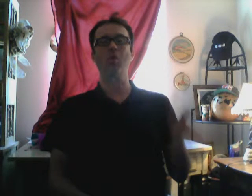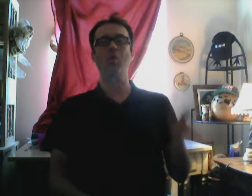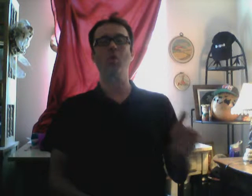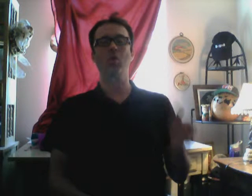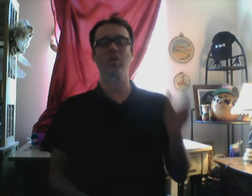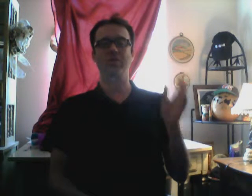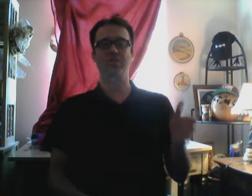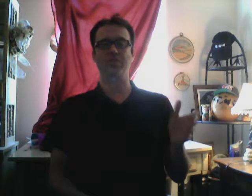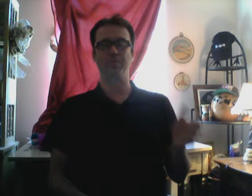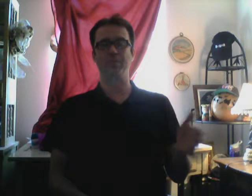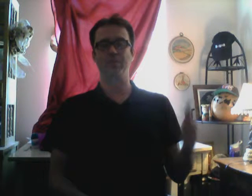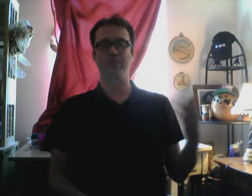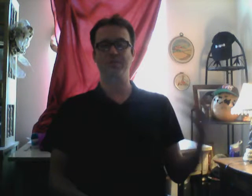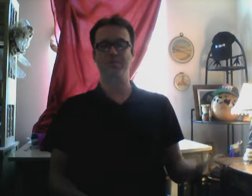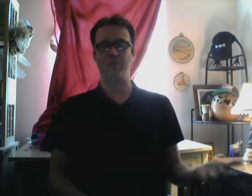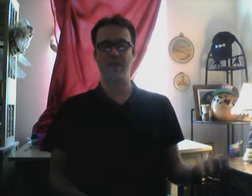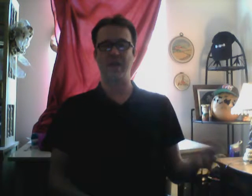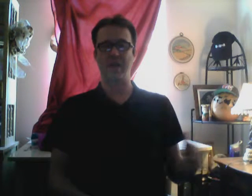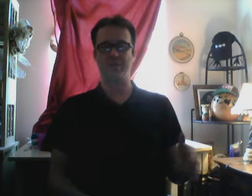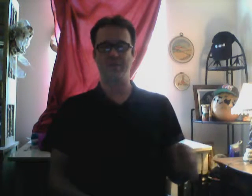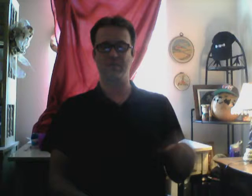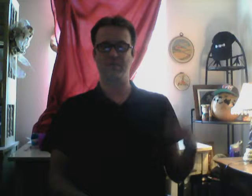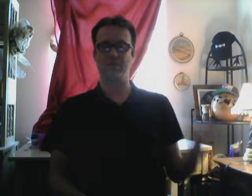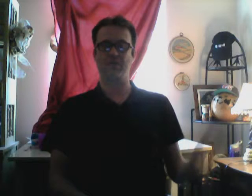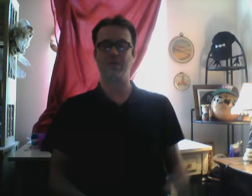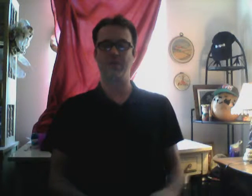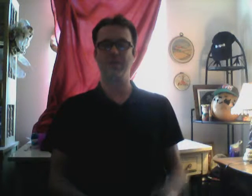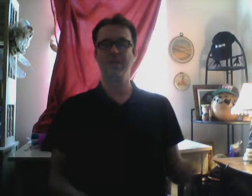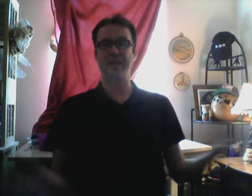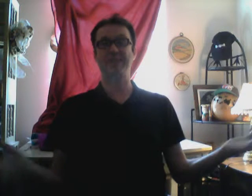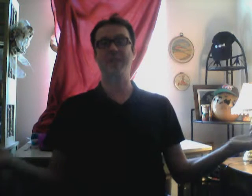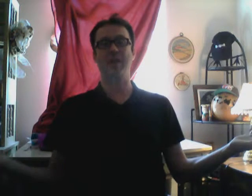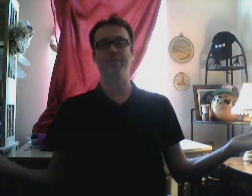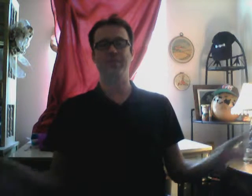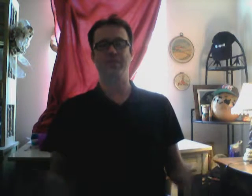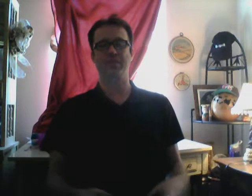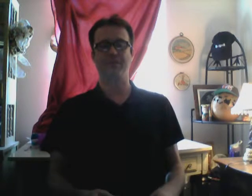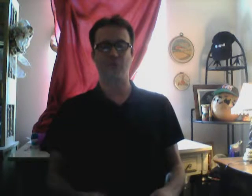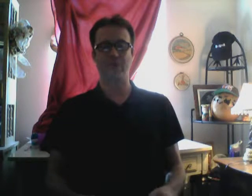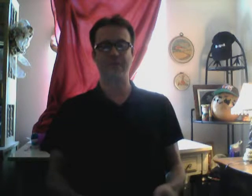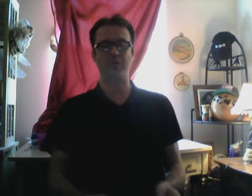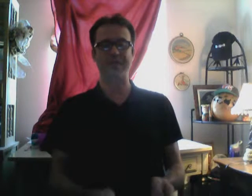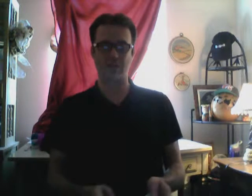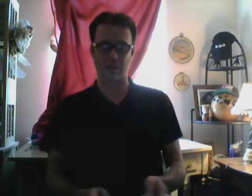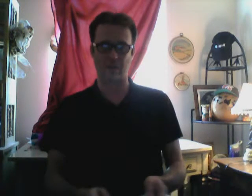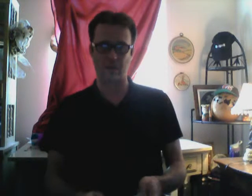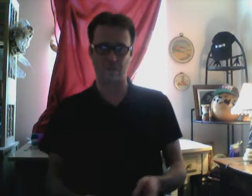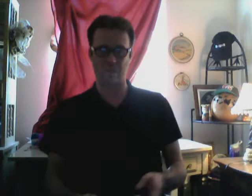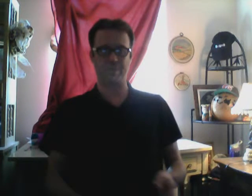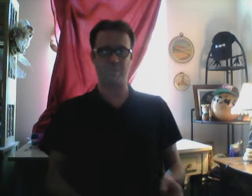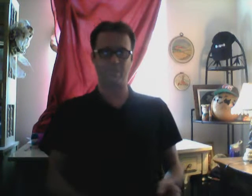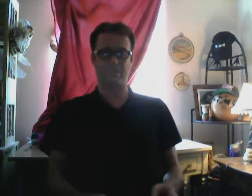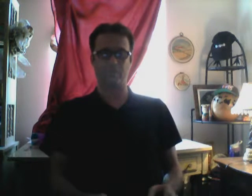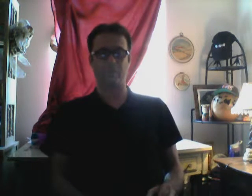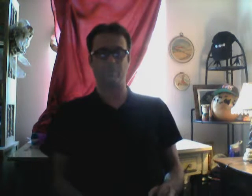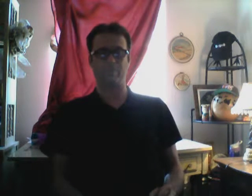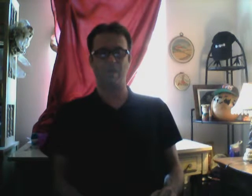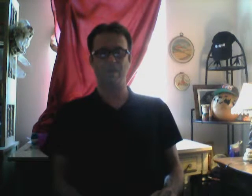Is. Is. and spread options. That's competition. That's what they call competition for the enterprise.